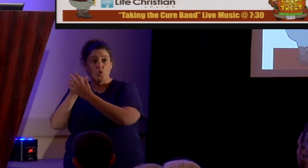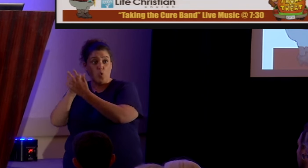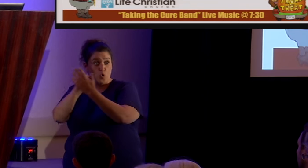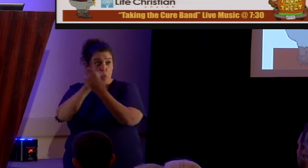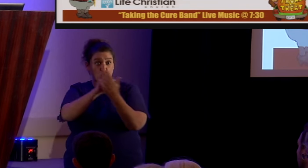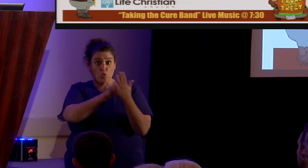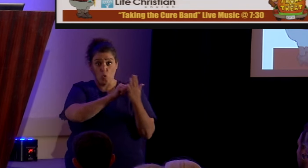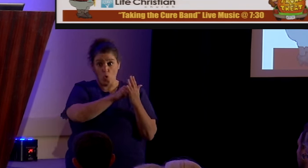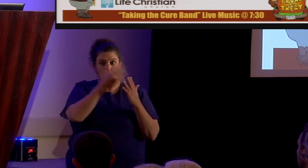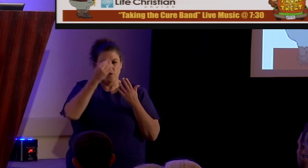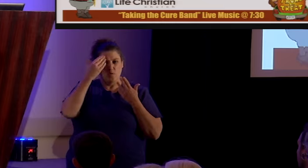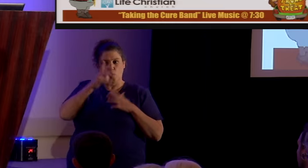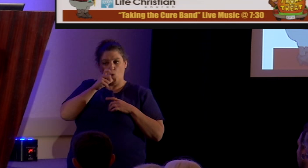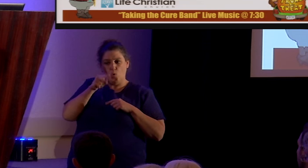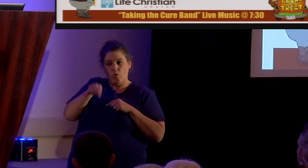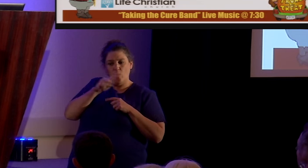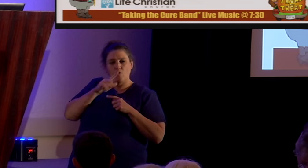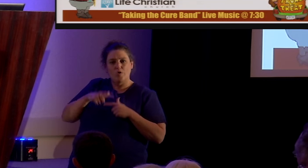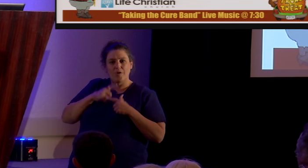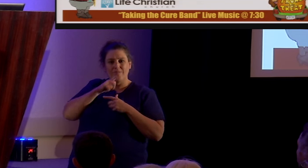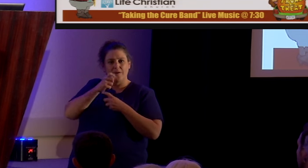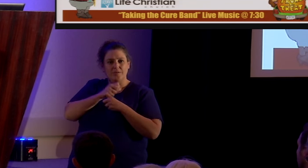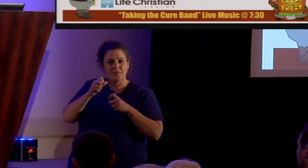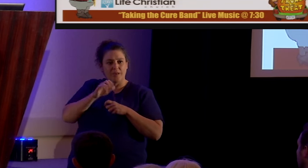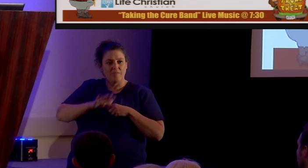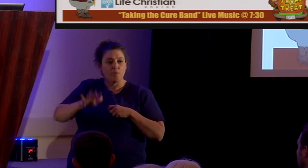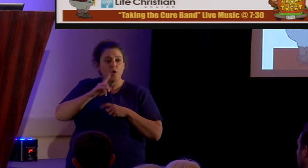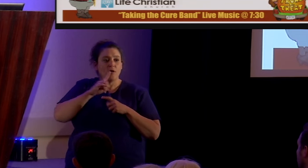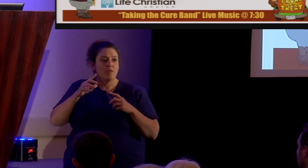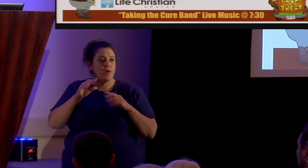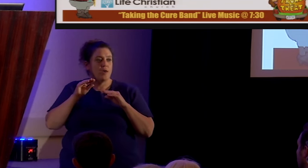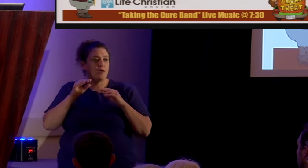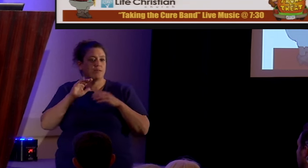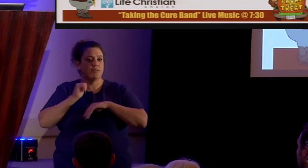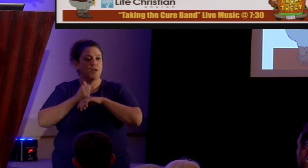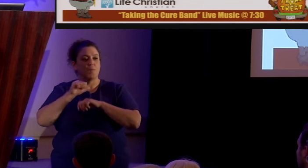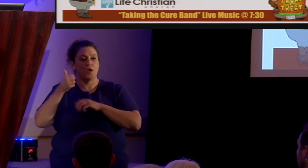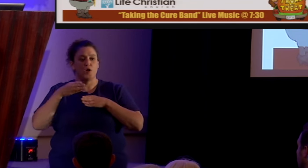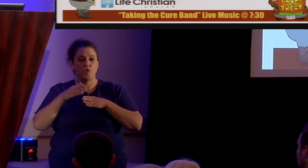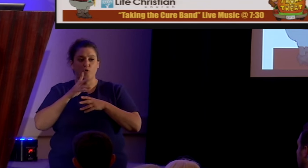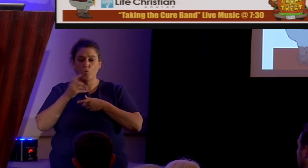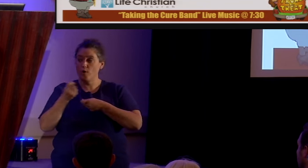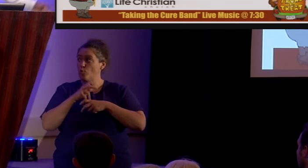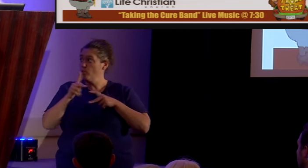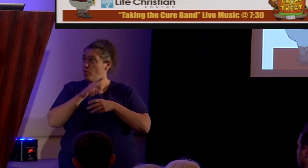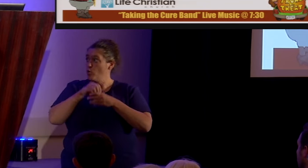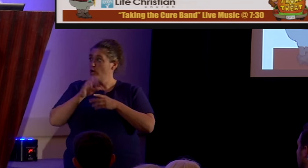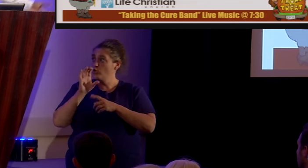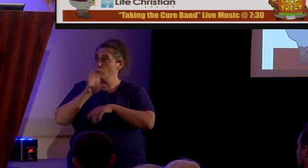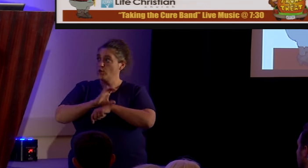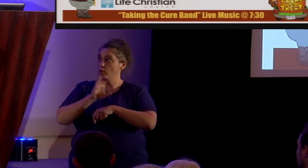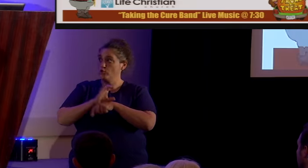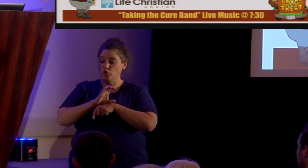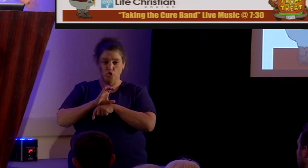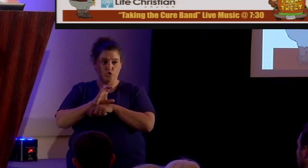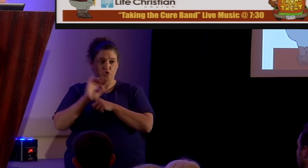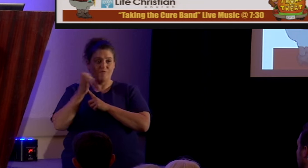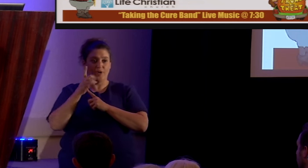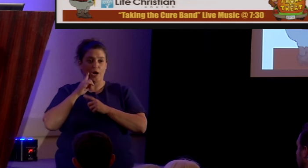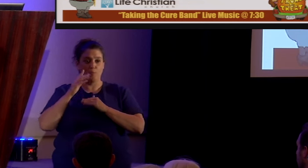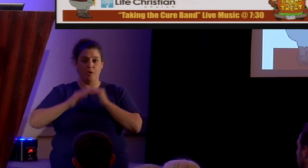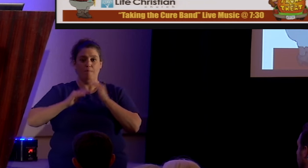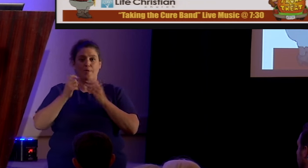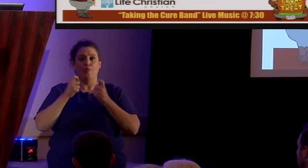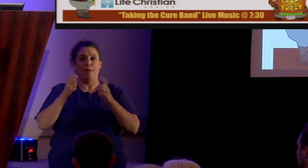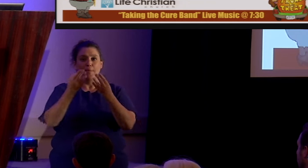in their neighborhood or they live in an unsafe neighborhood. They put together another way to bring people into a church environment and build a big wall around them.